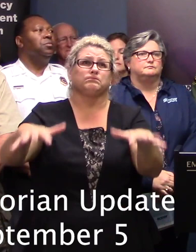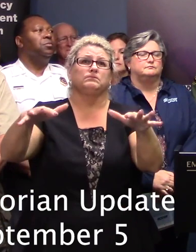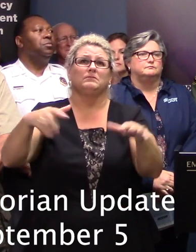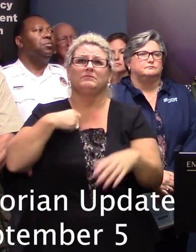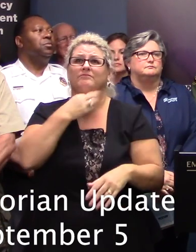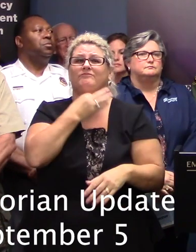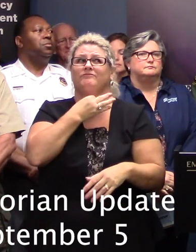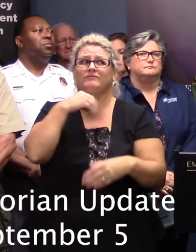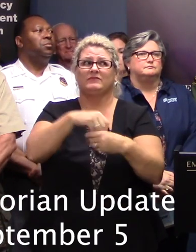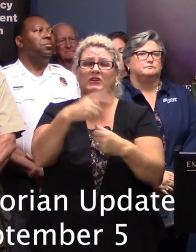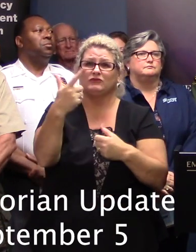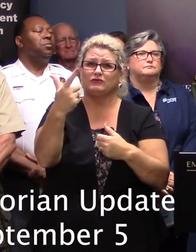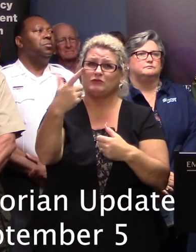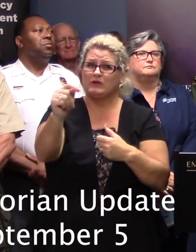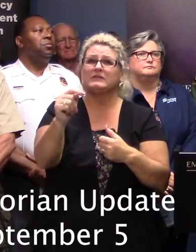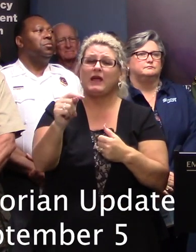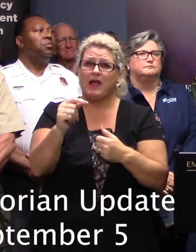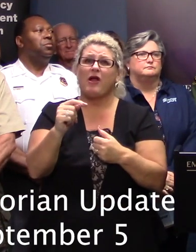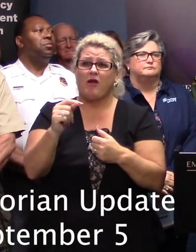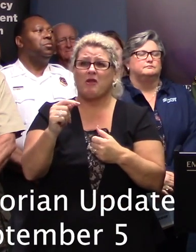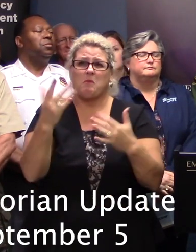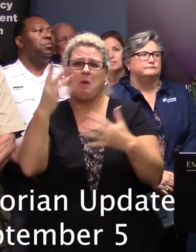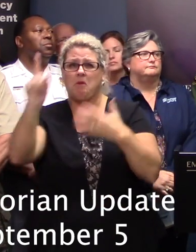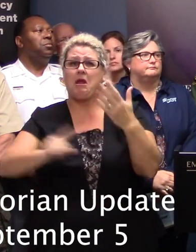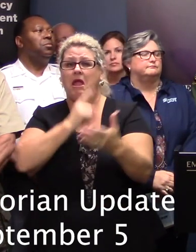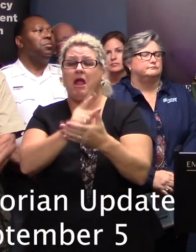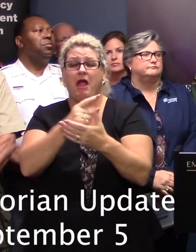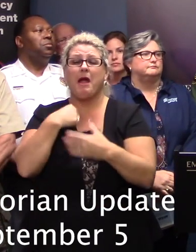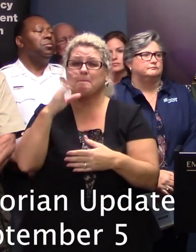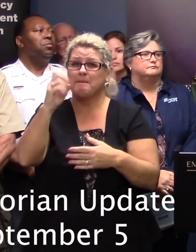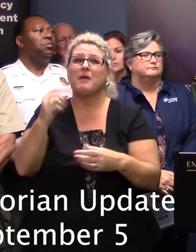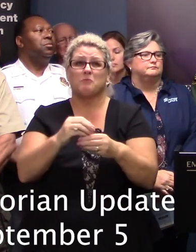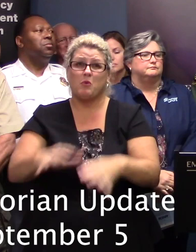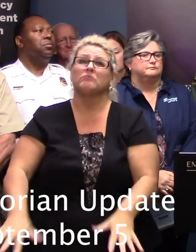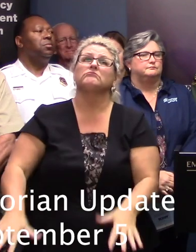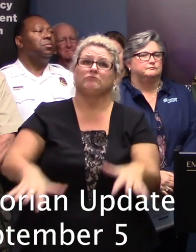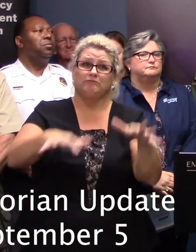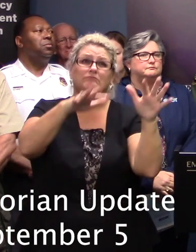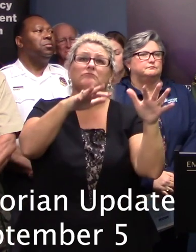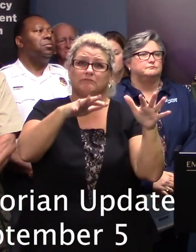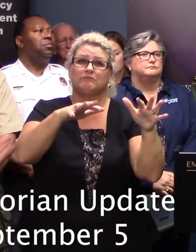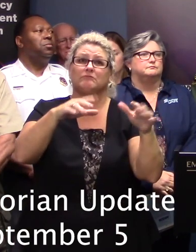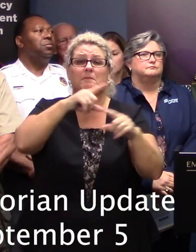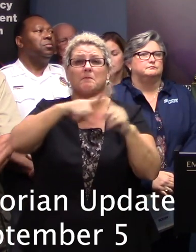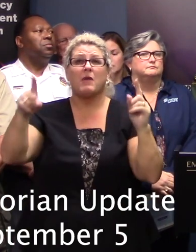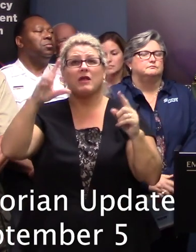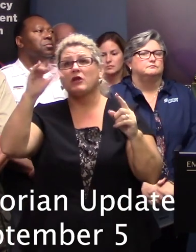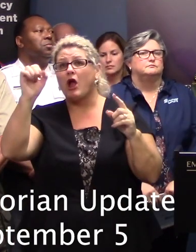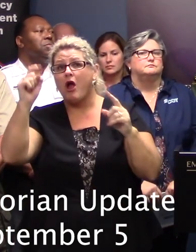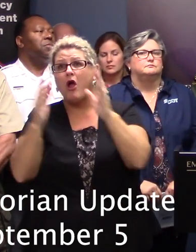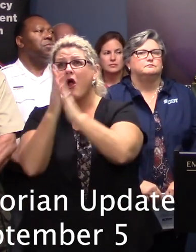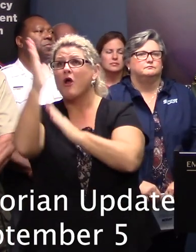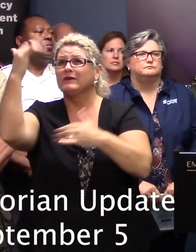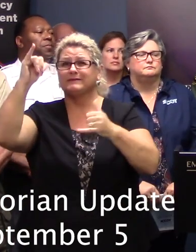interested to see what it is in Georgetown in an hour or so but on up the coast as well we still have high winds and a whole